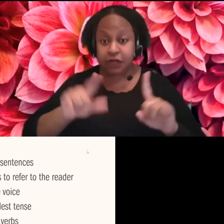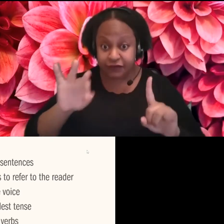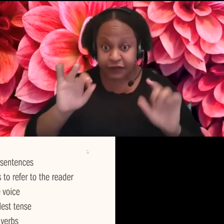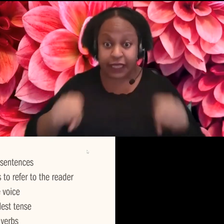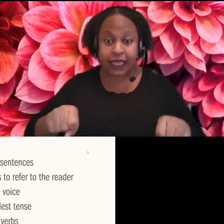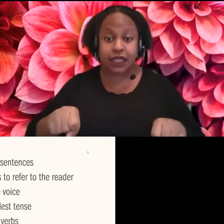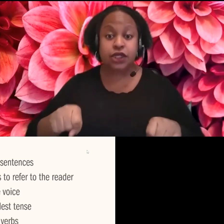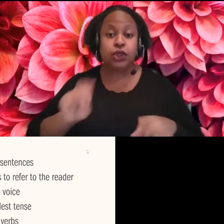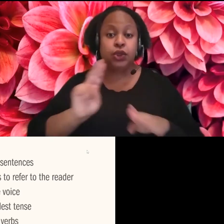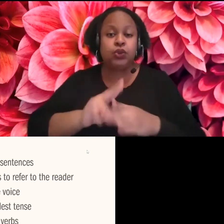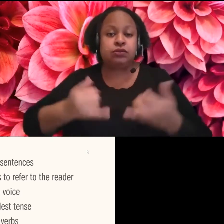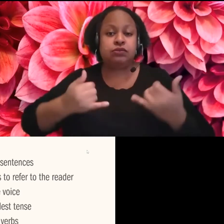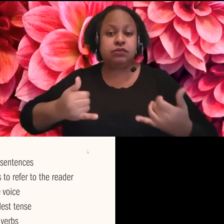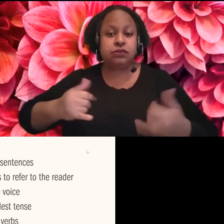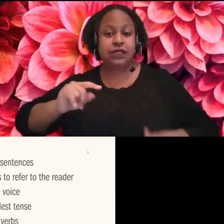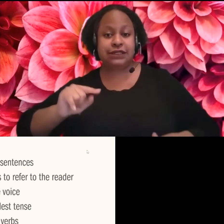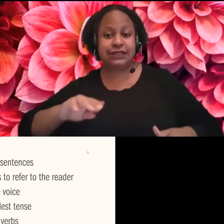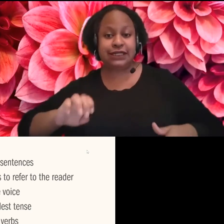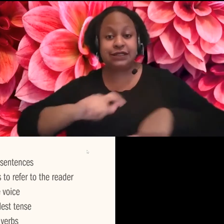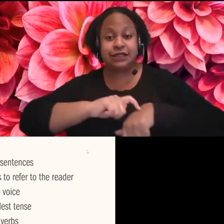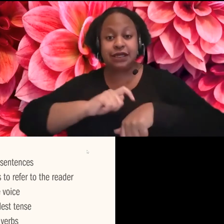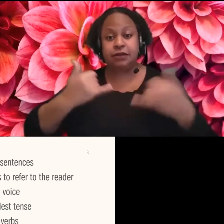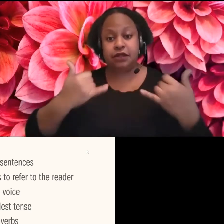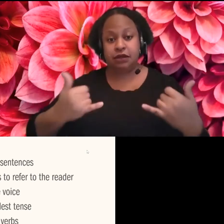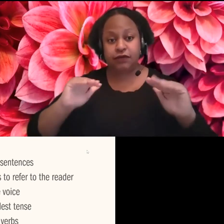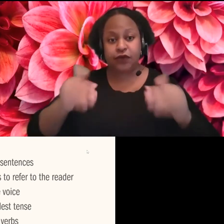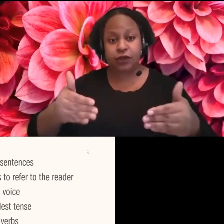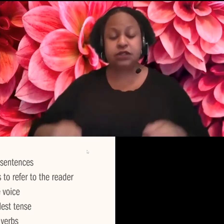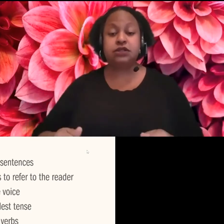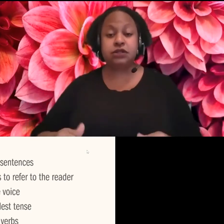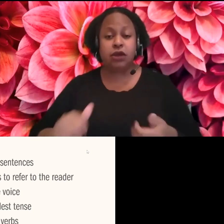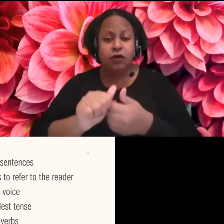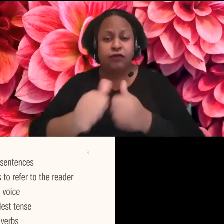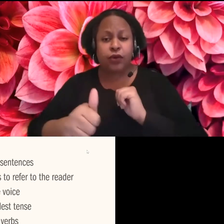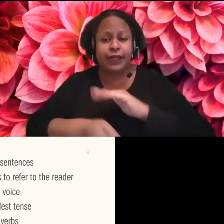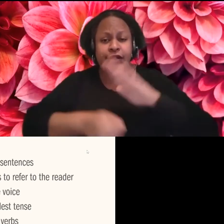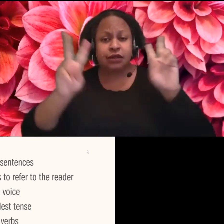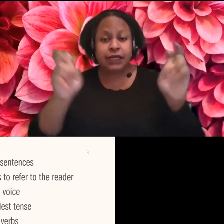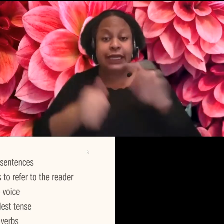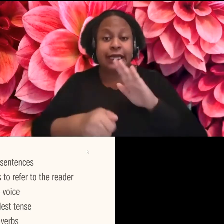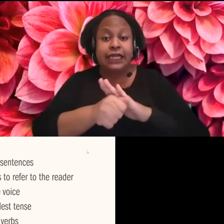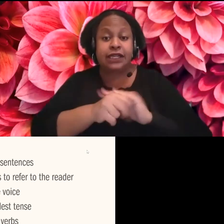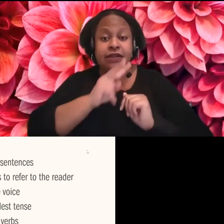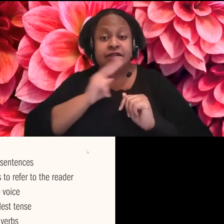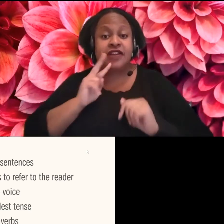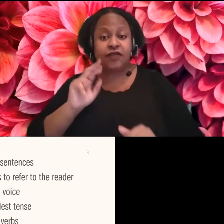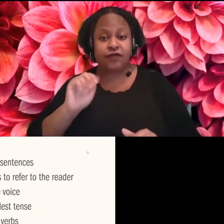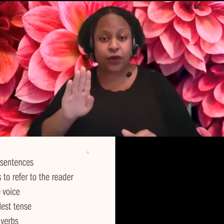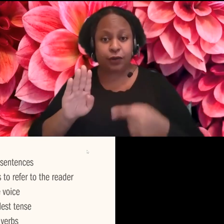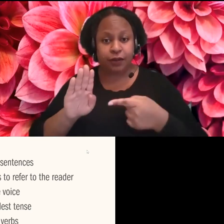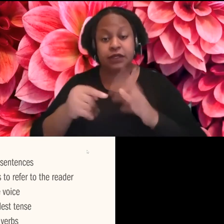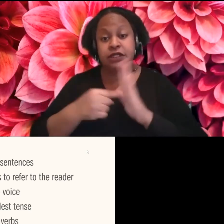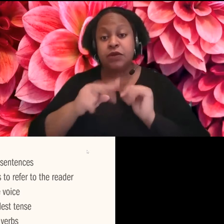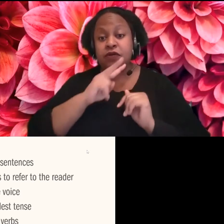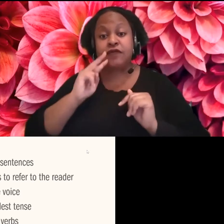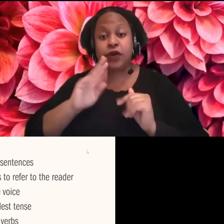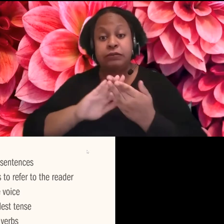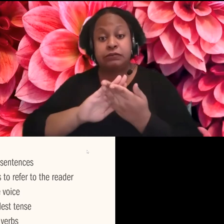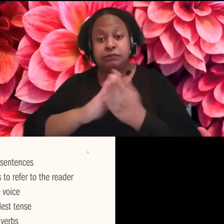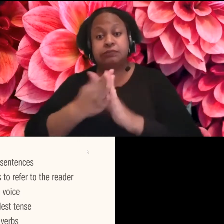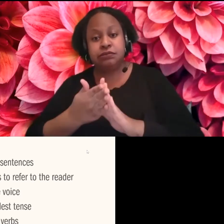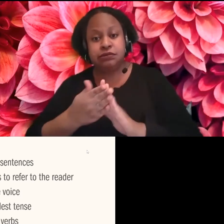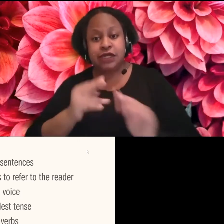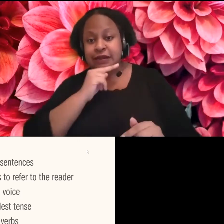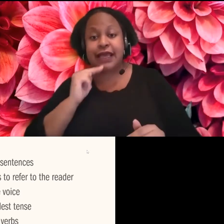Avoid hidden verbs. So hidden verbs are verbs that are converted into nouns. So it's when you do